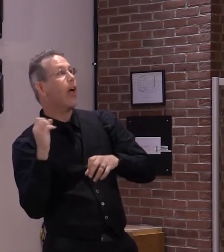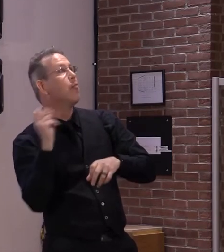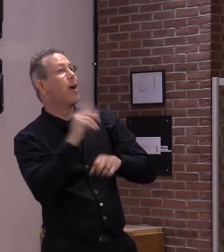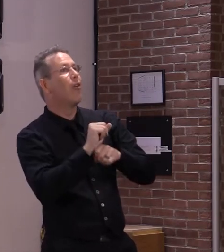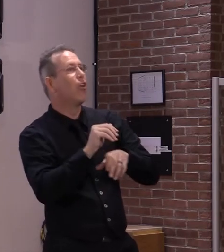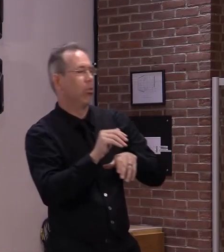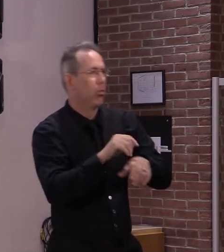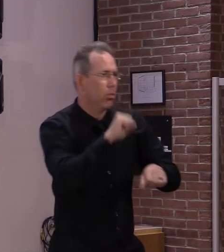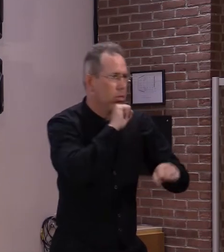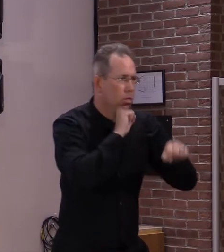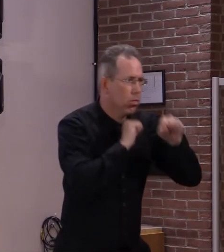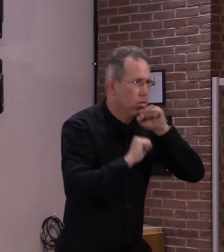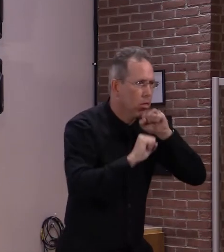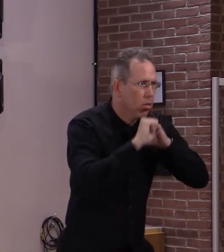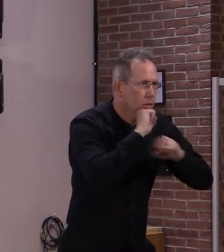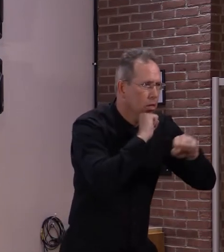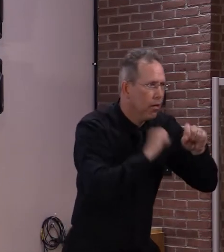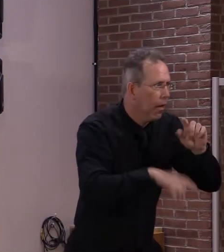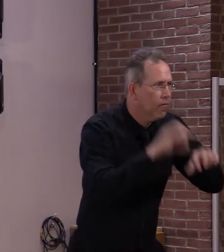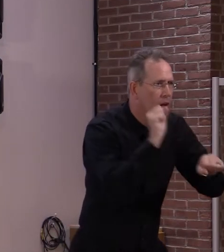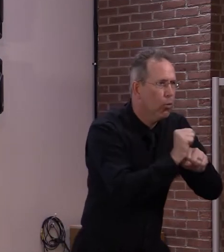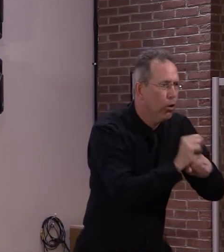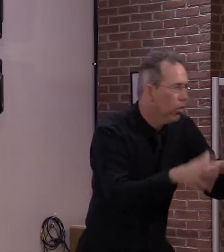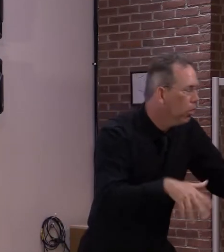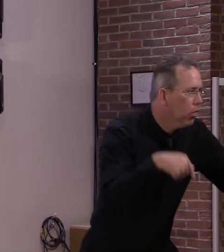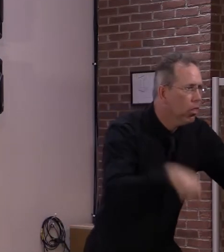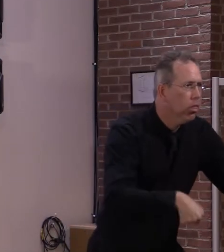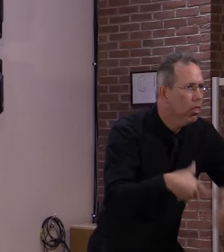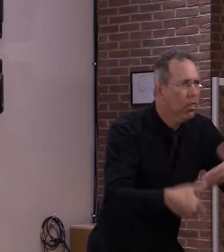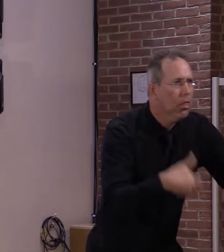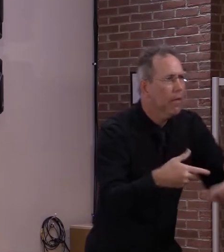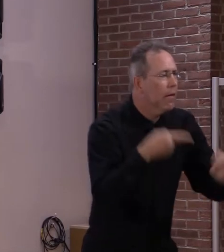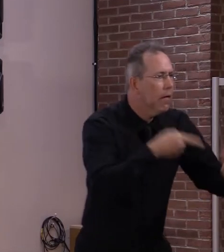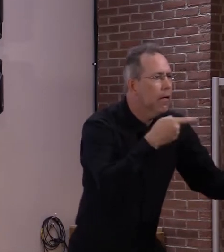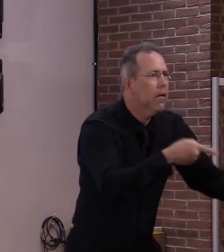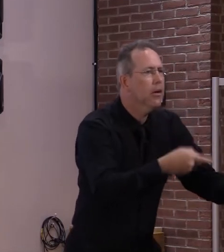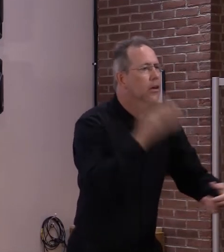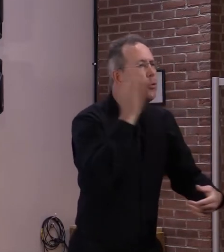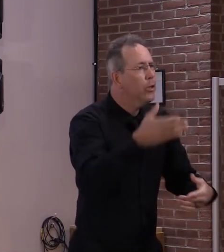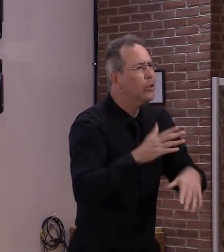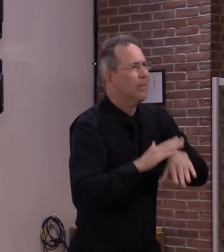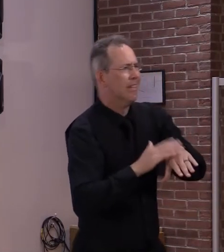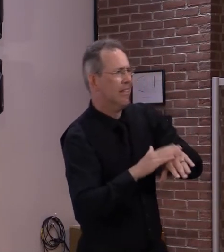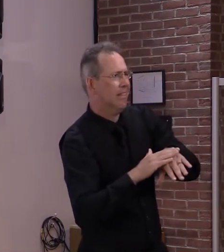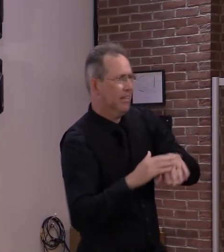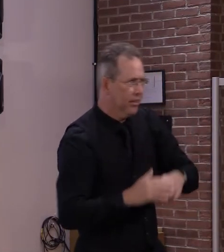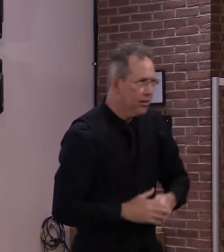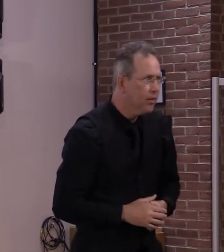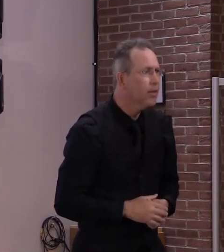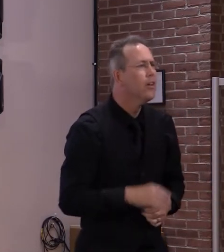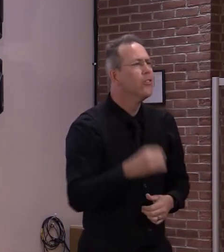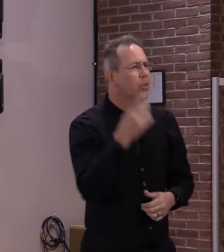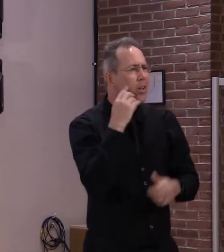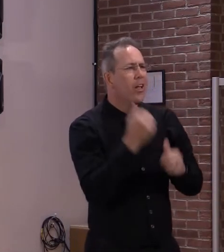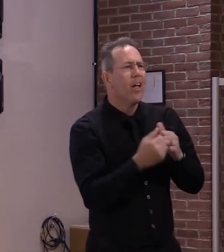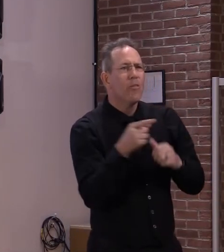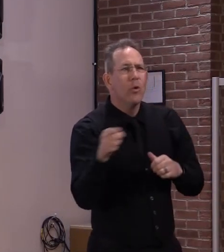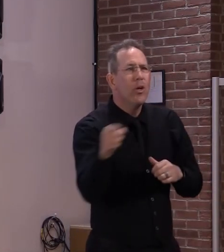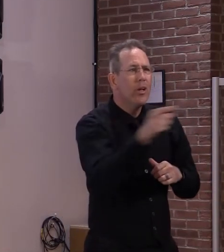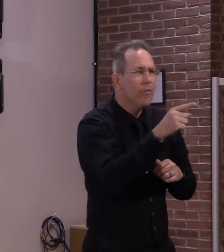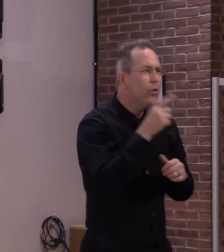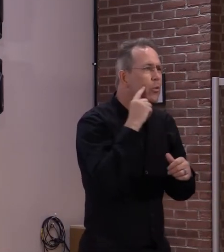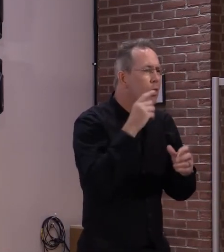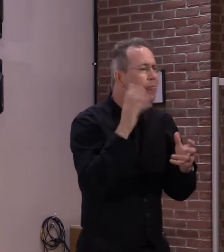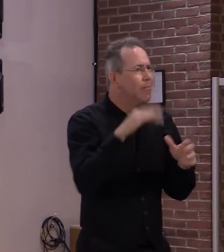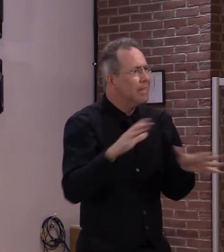relatively easily. Again, our public health experts have worked with employers to minimize risk and ensure individuals can return to